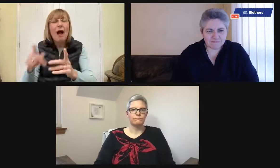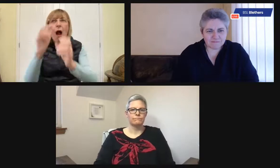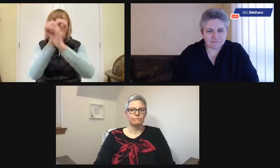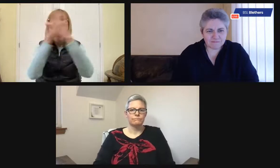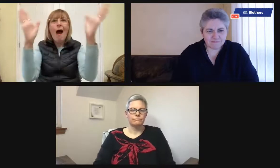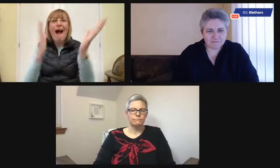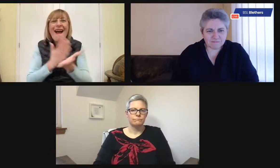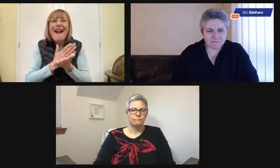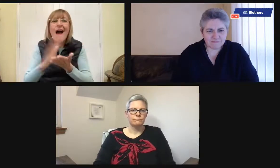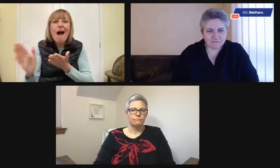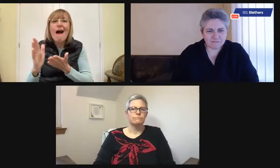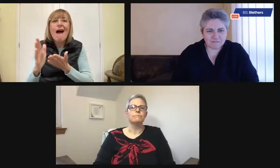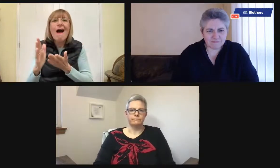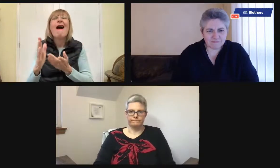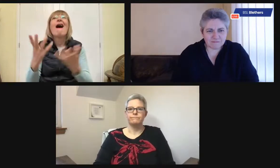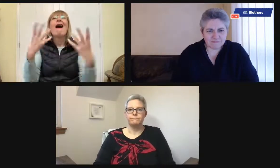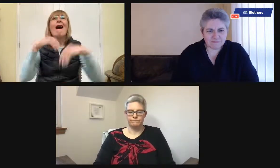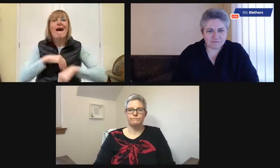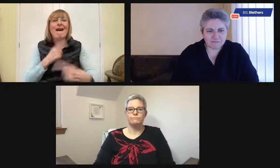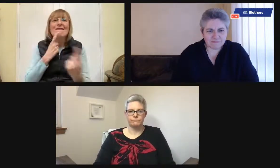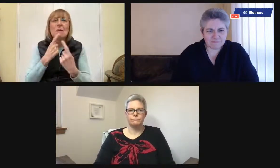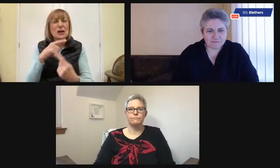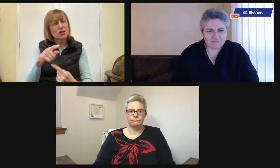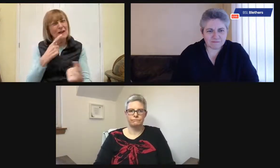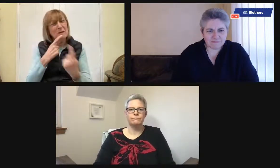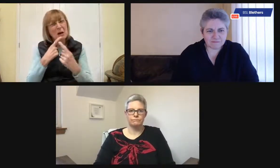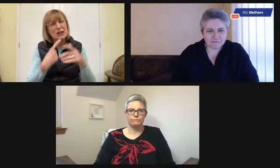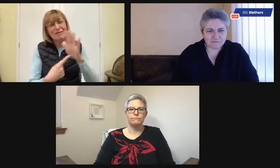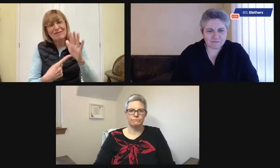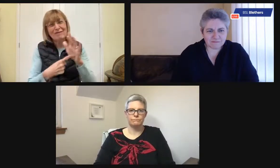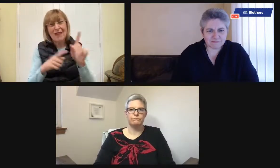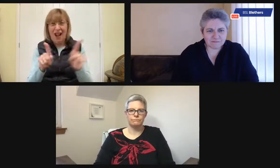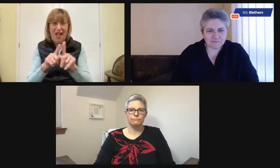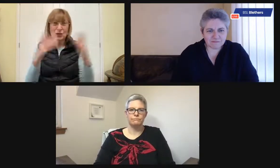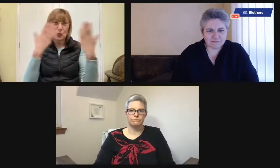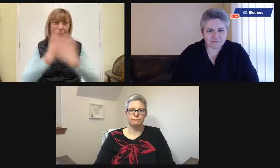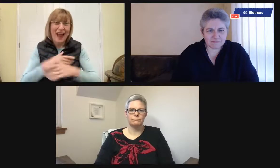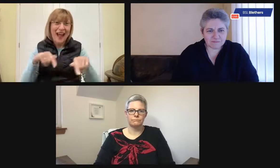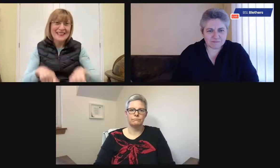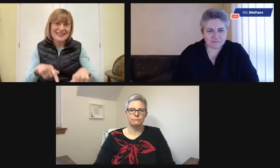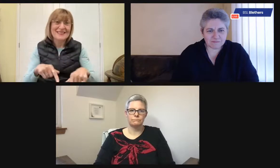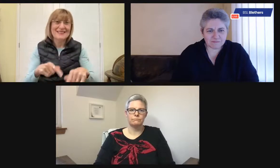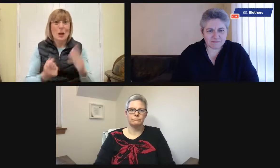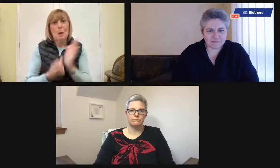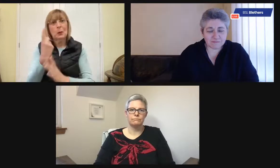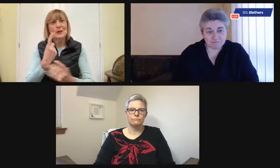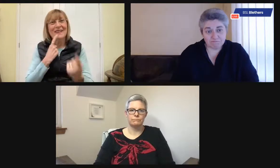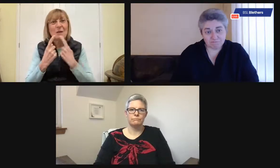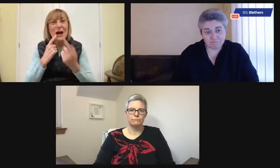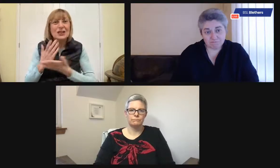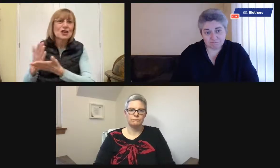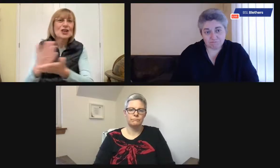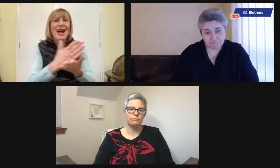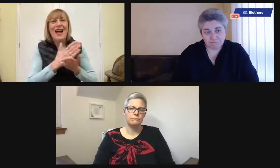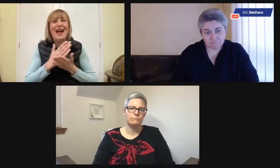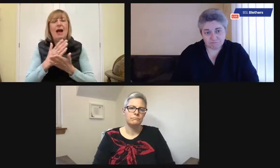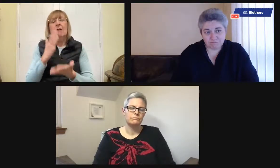I think it's important to do this kind of training, bust some of those myths, make sure the information is clear. So opportunities